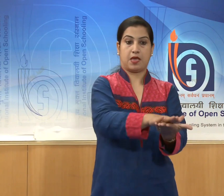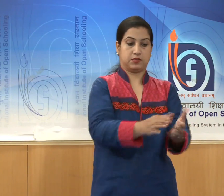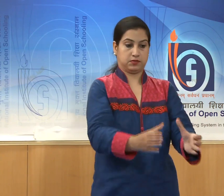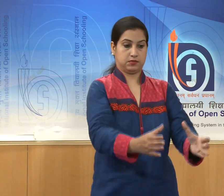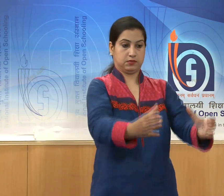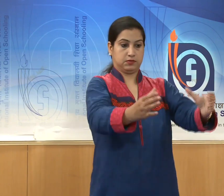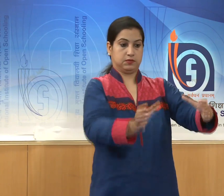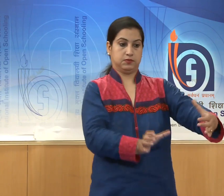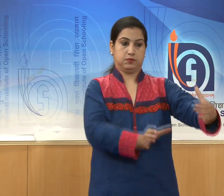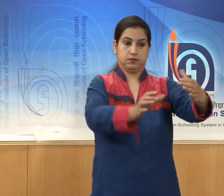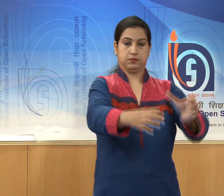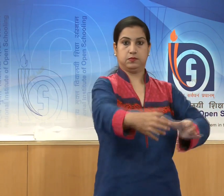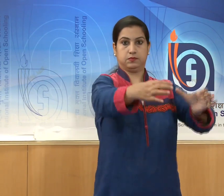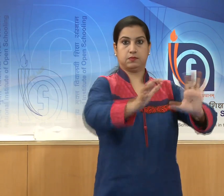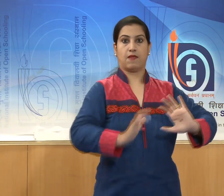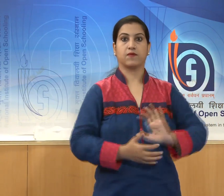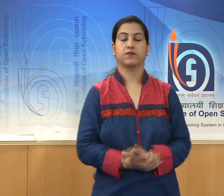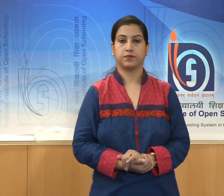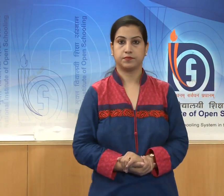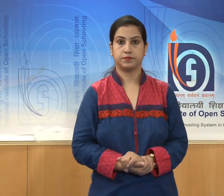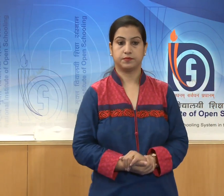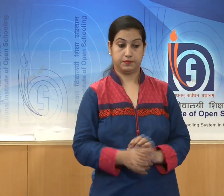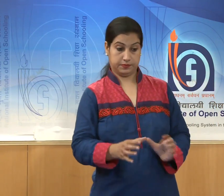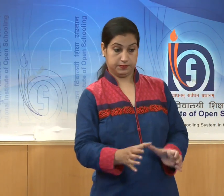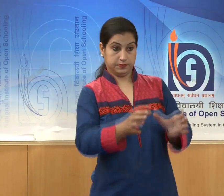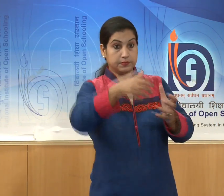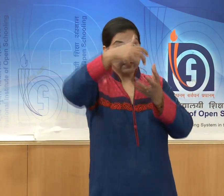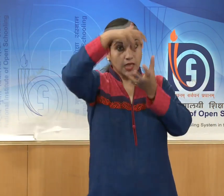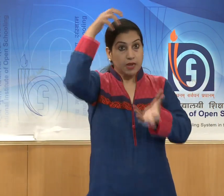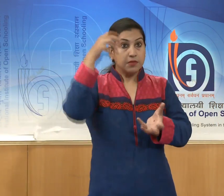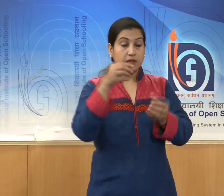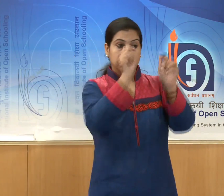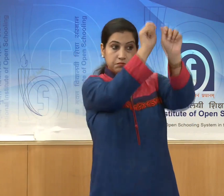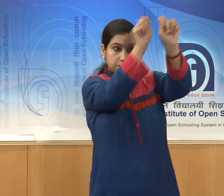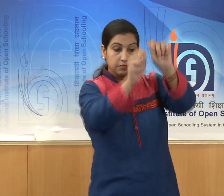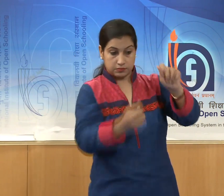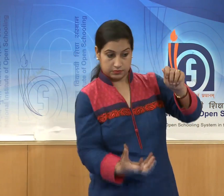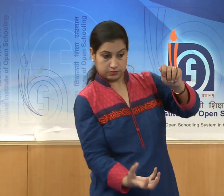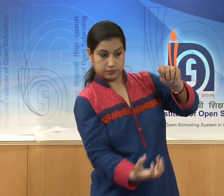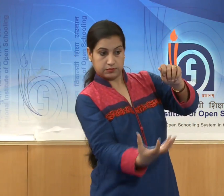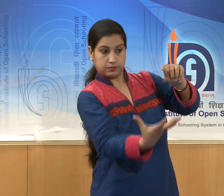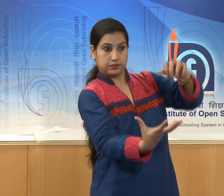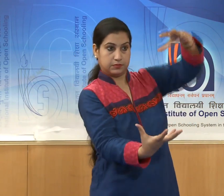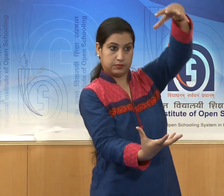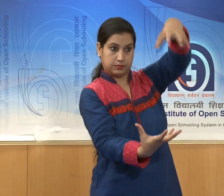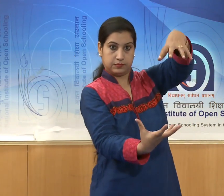of these animal figures. A thick